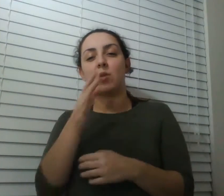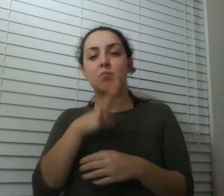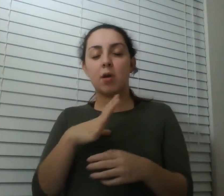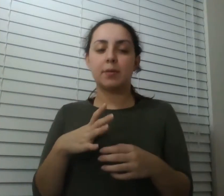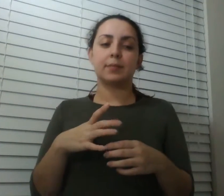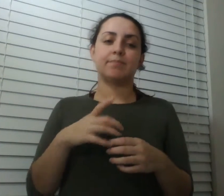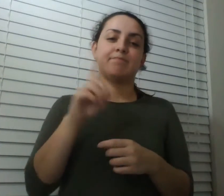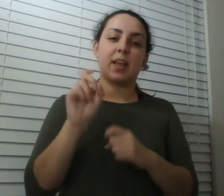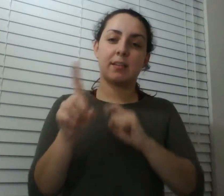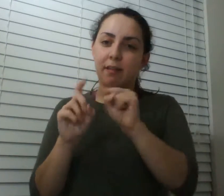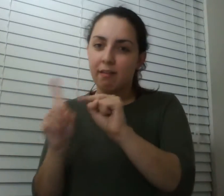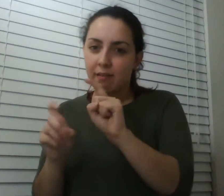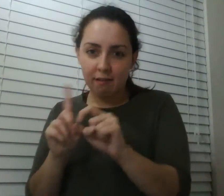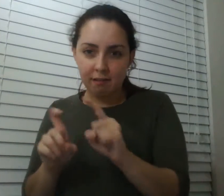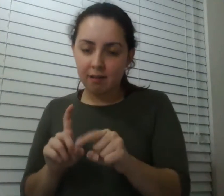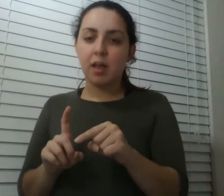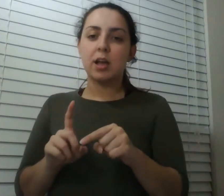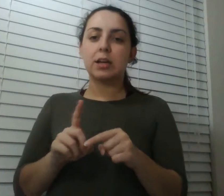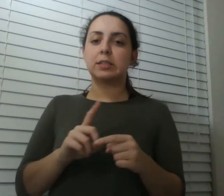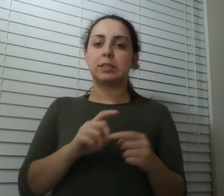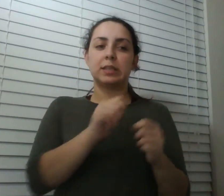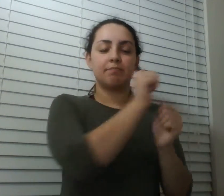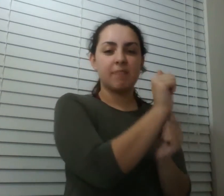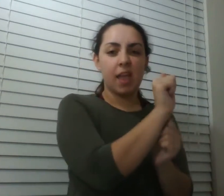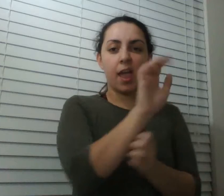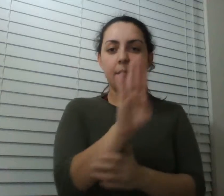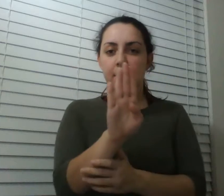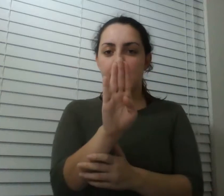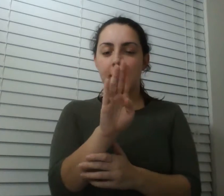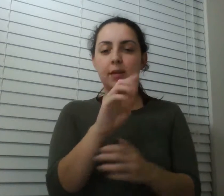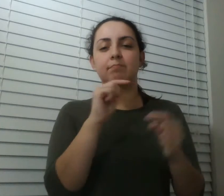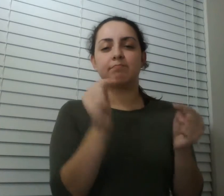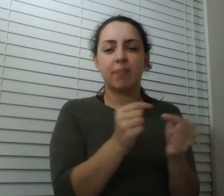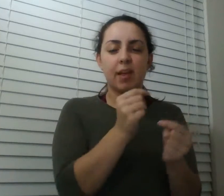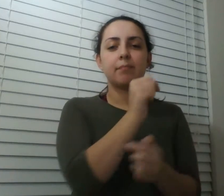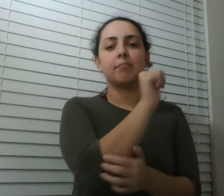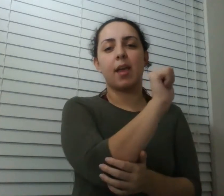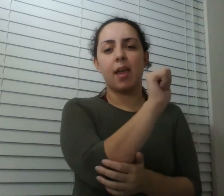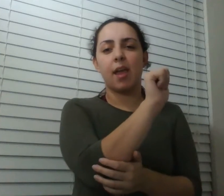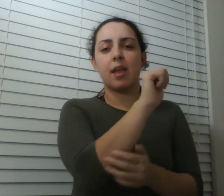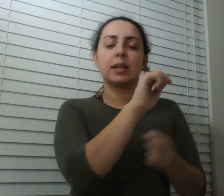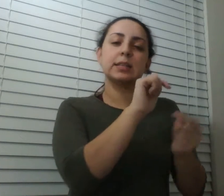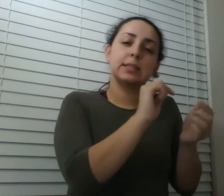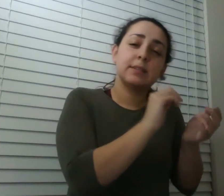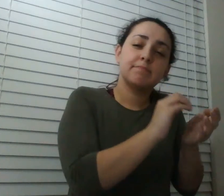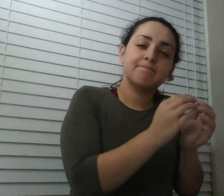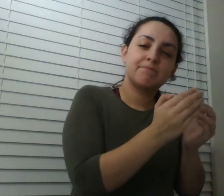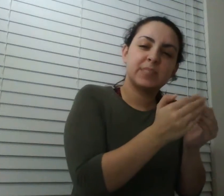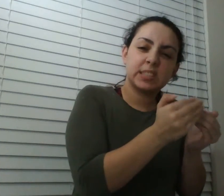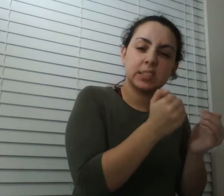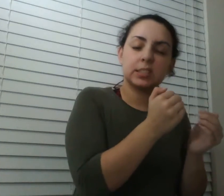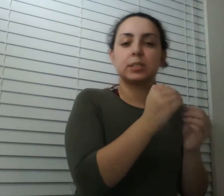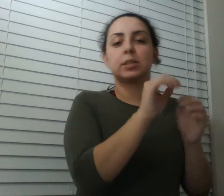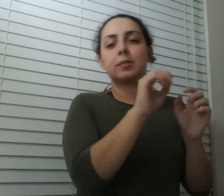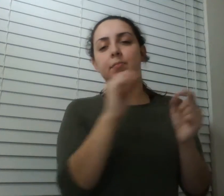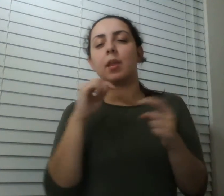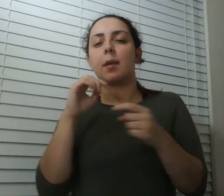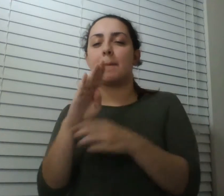like c and again over the course of her whole labor so wait on top of all the labor pains they're just cranking this heat up and up yeah wow